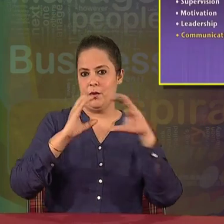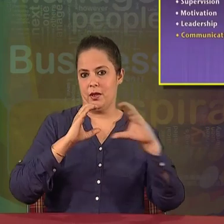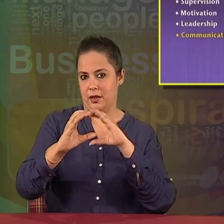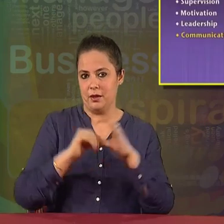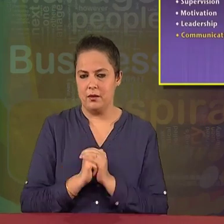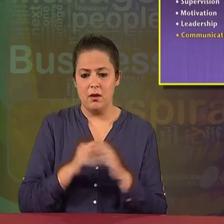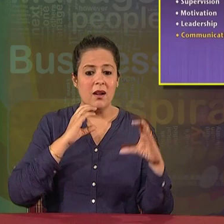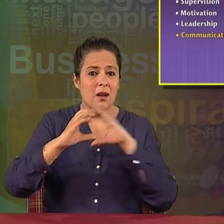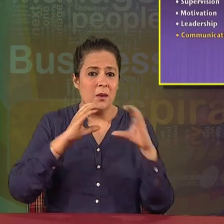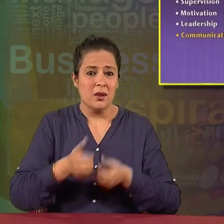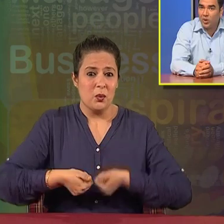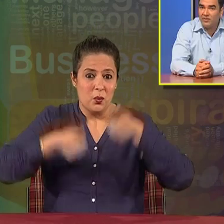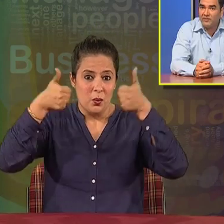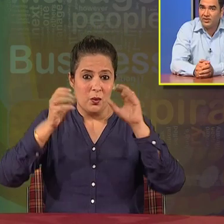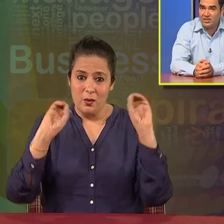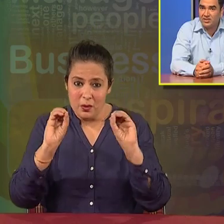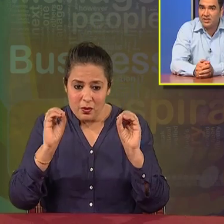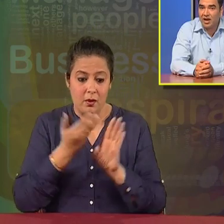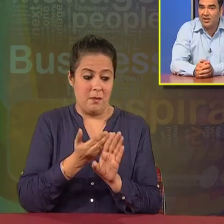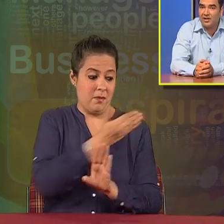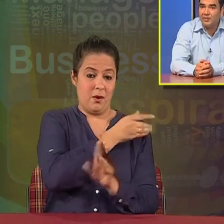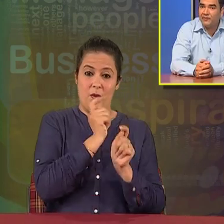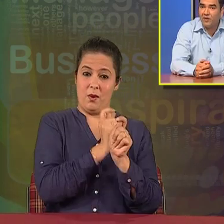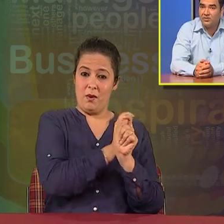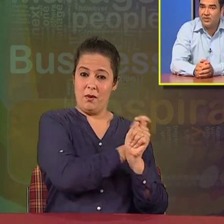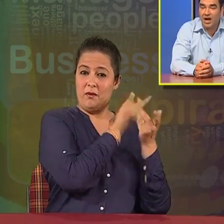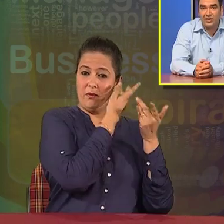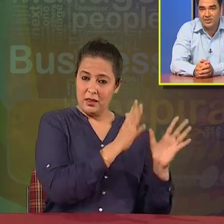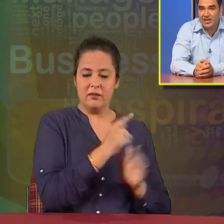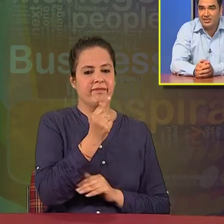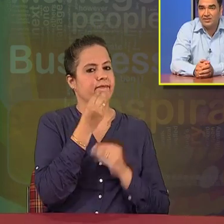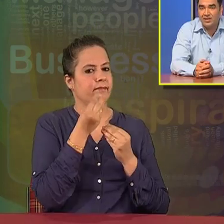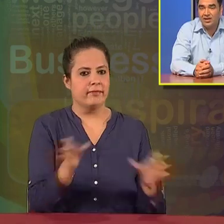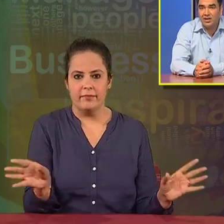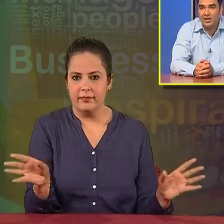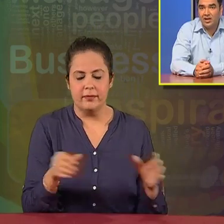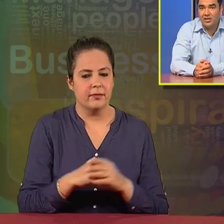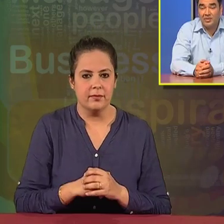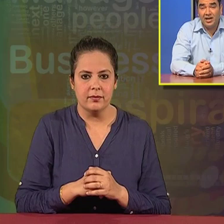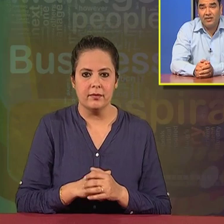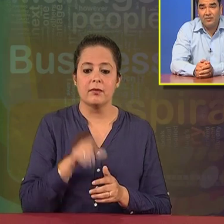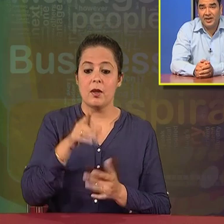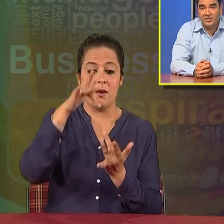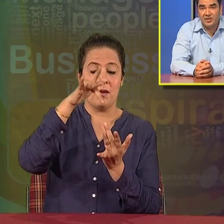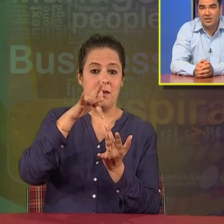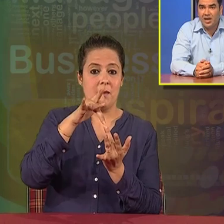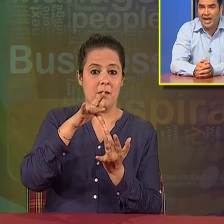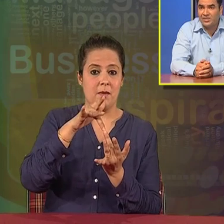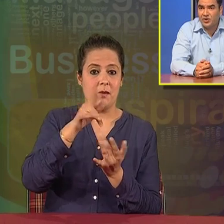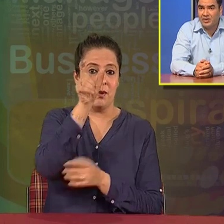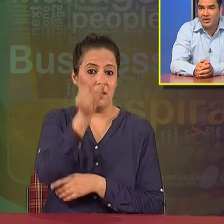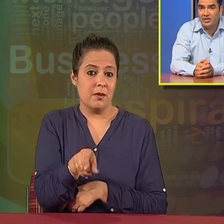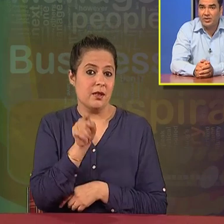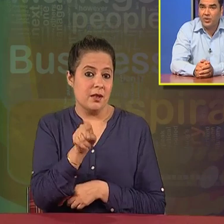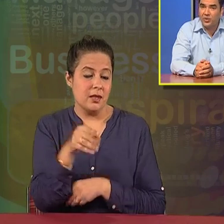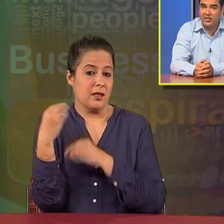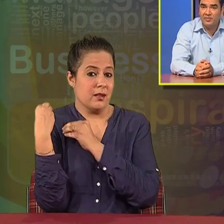Without proper communication, whatever functions are earlier performed are useless. The middle level of management has